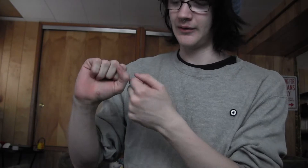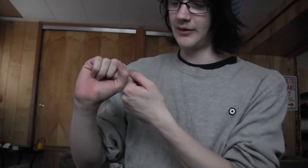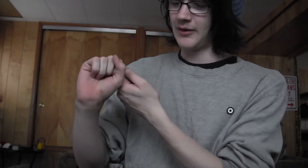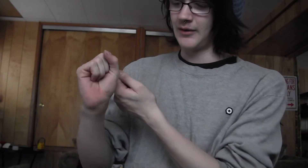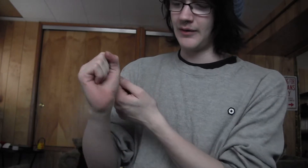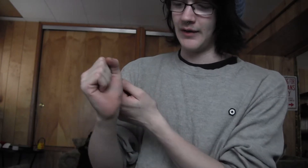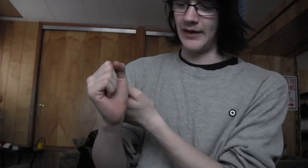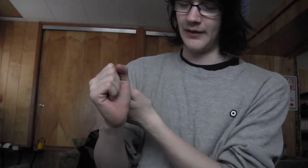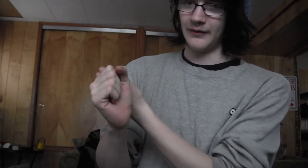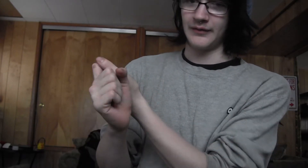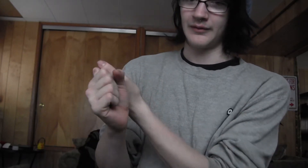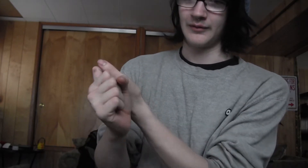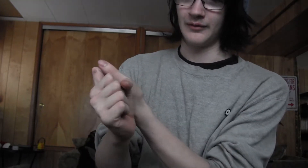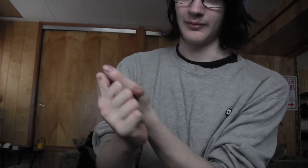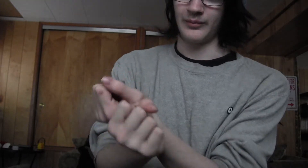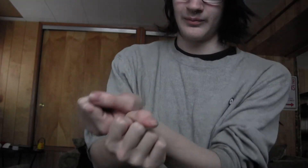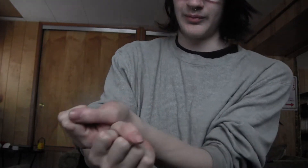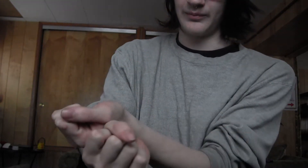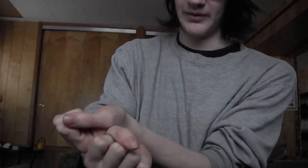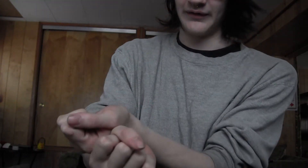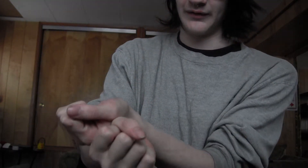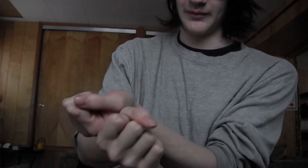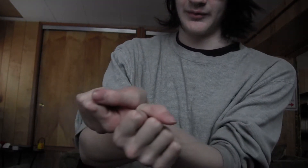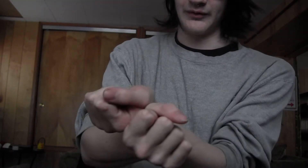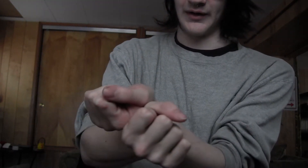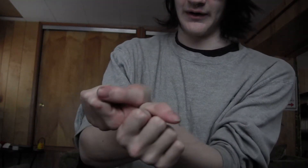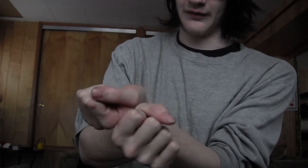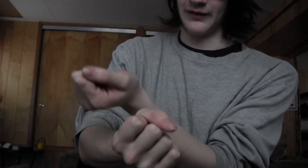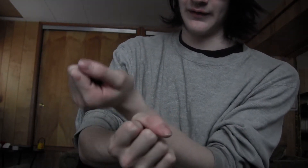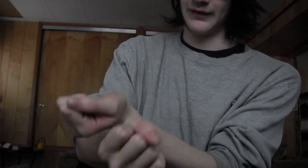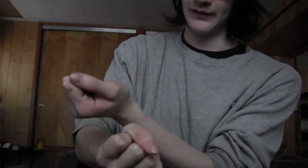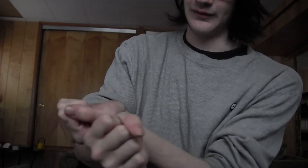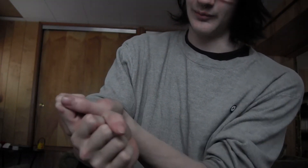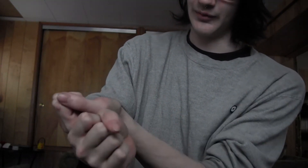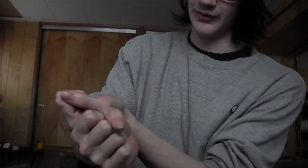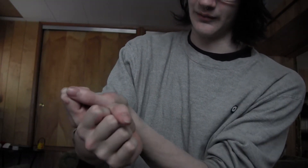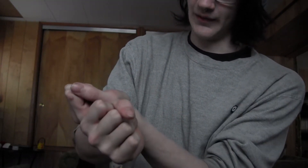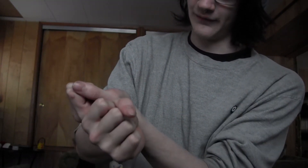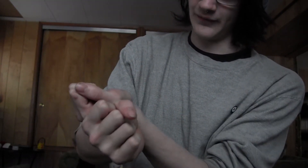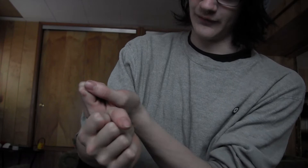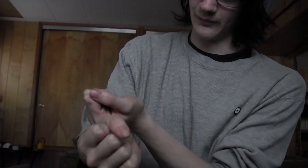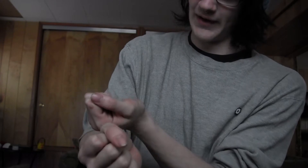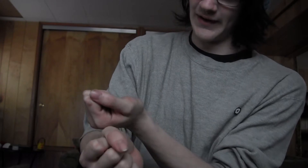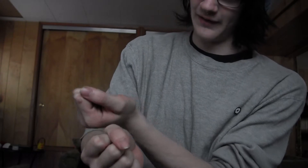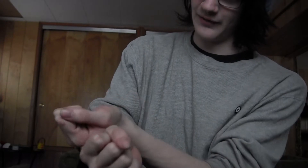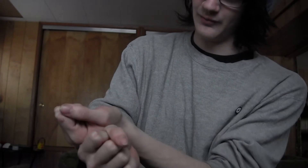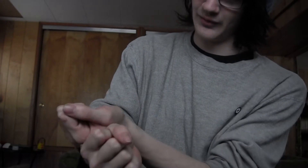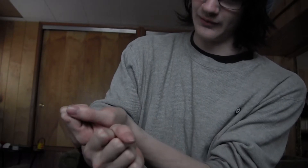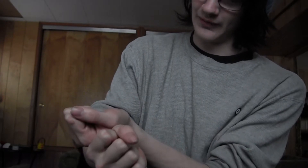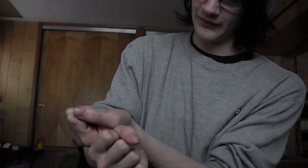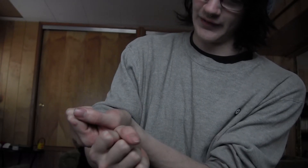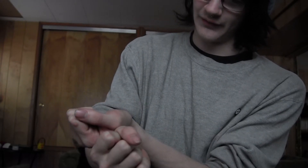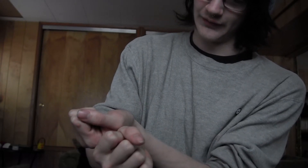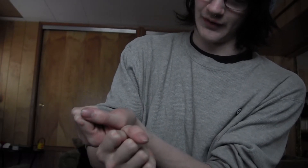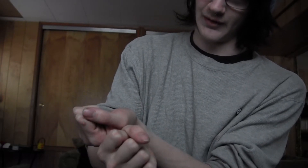and you basically put your hands like this. If you're right-handed you put your left hand on the top